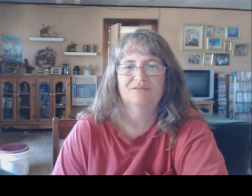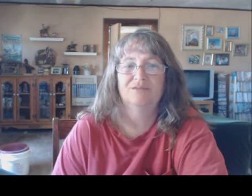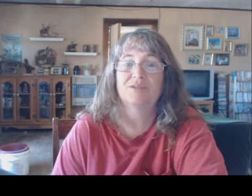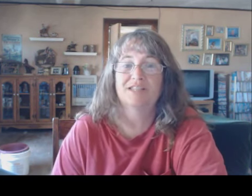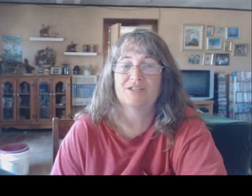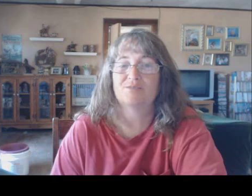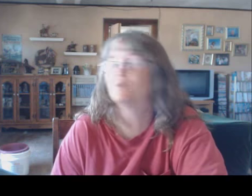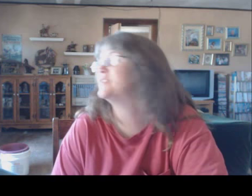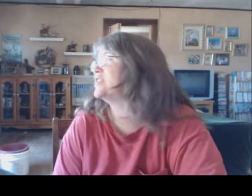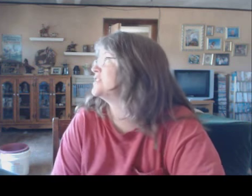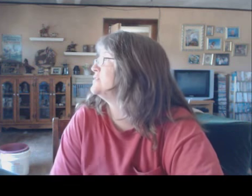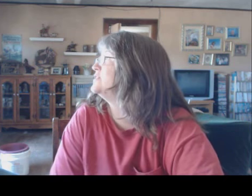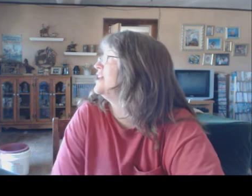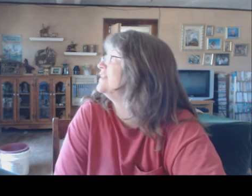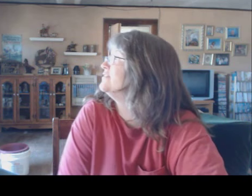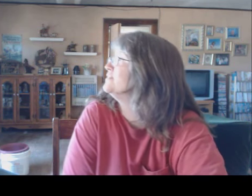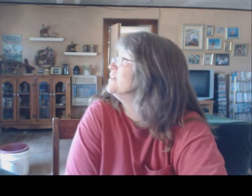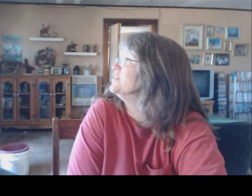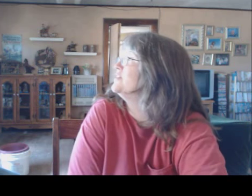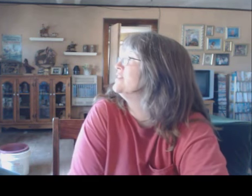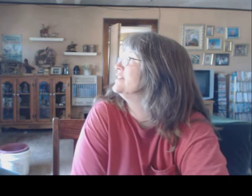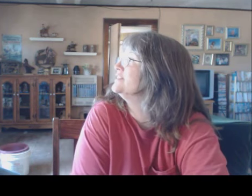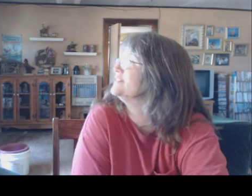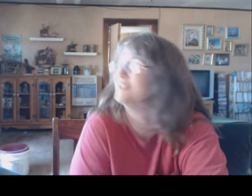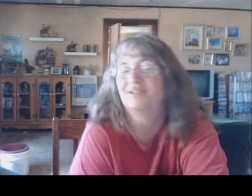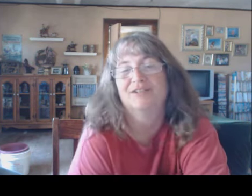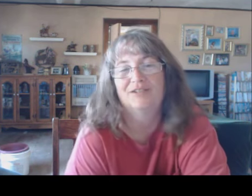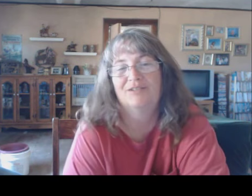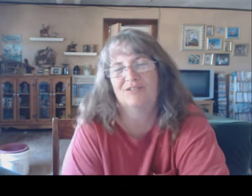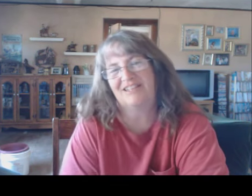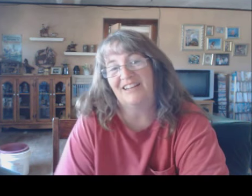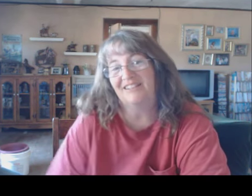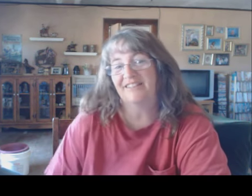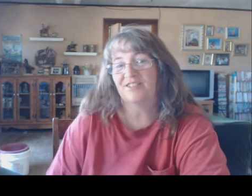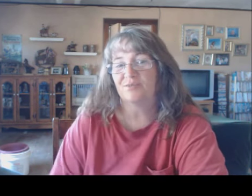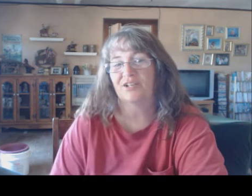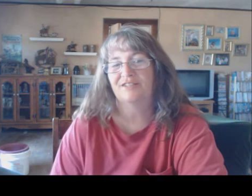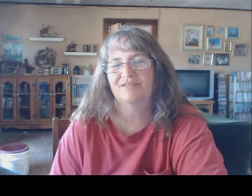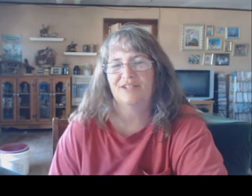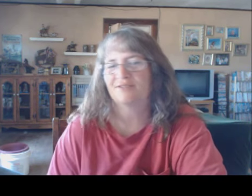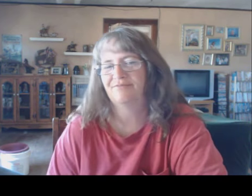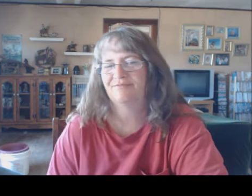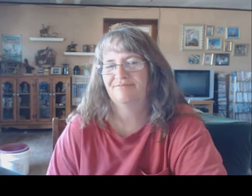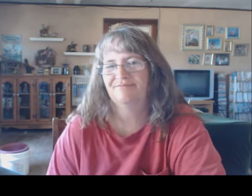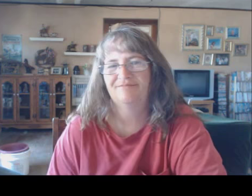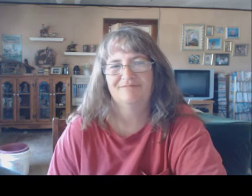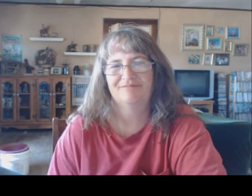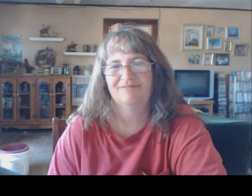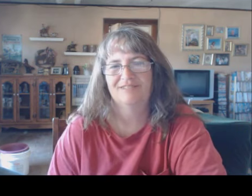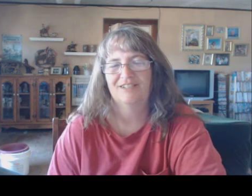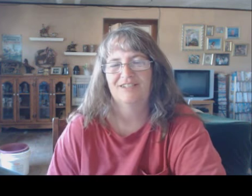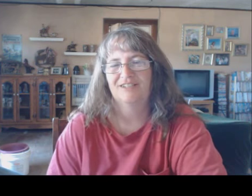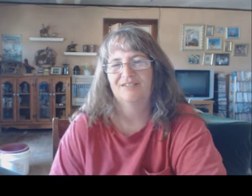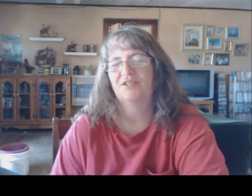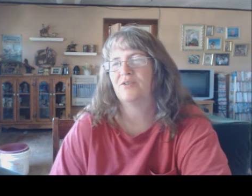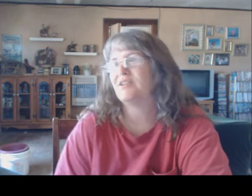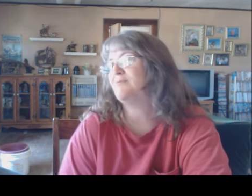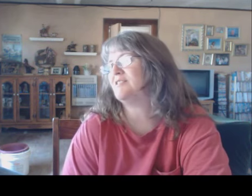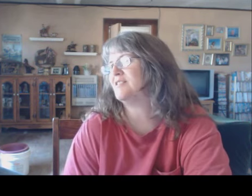We checked this morning. we checked when you got in from Rodeo, right? Mm-hmm. Which was technically this morning, so... 6.30. We know we're done by